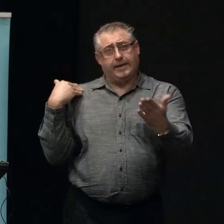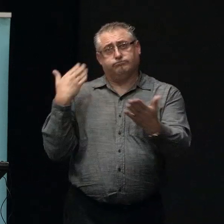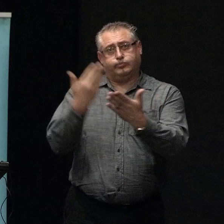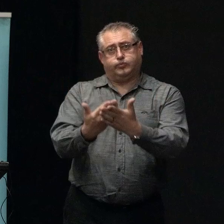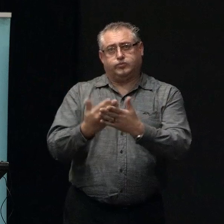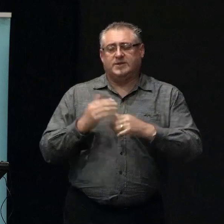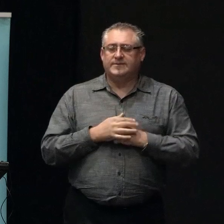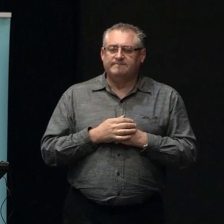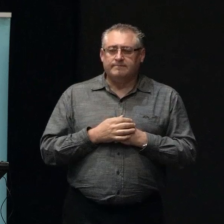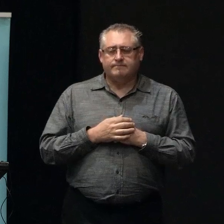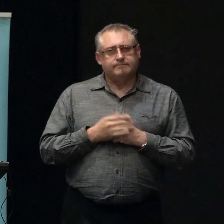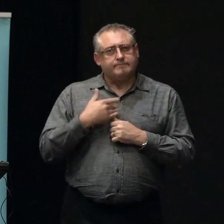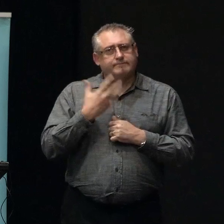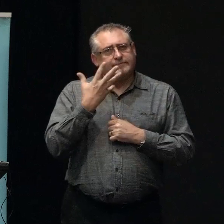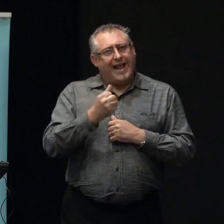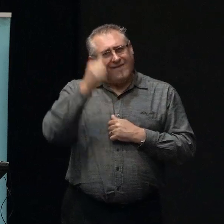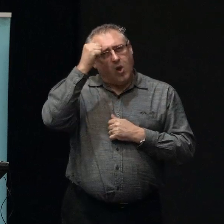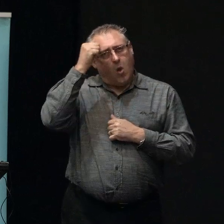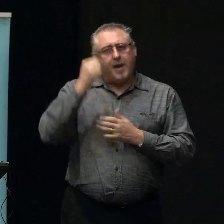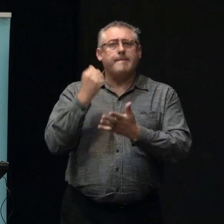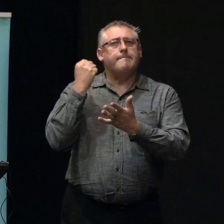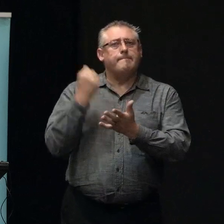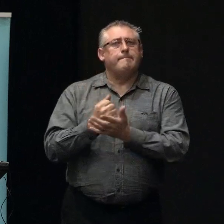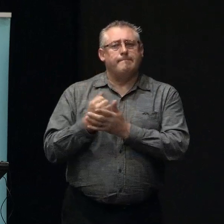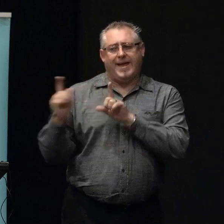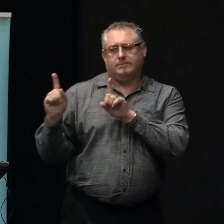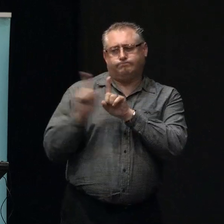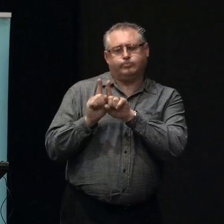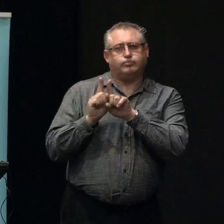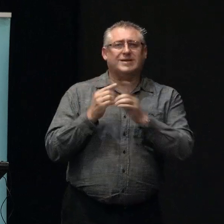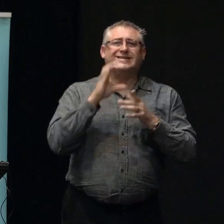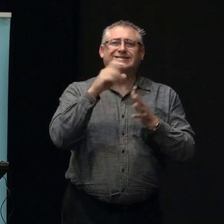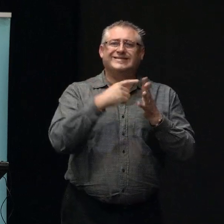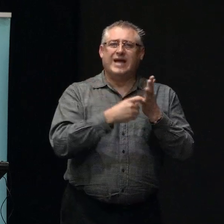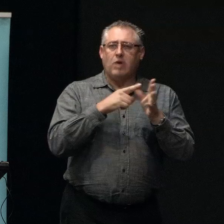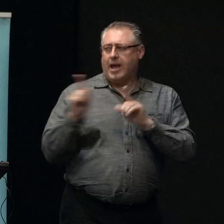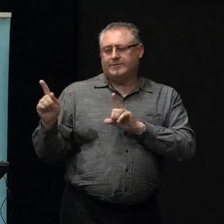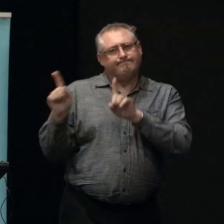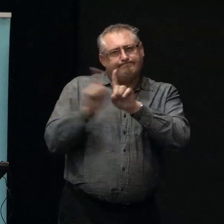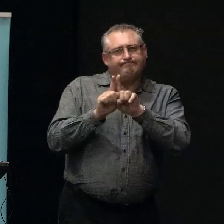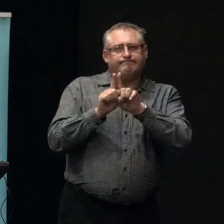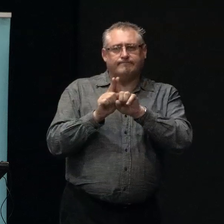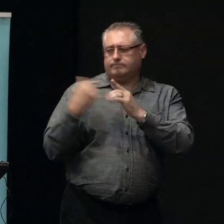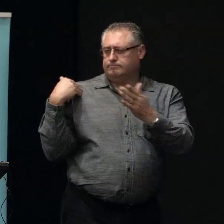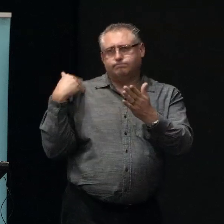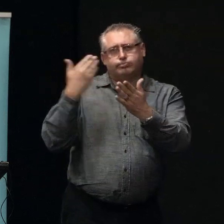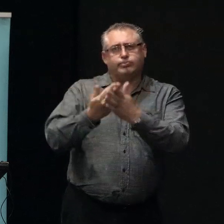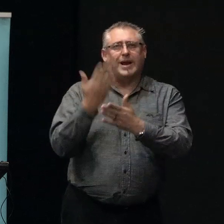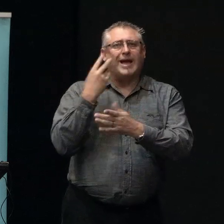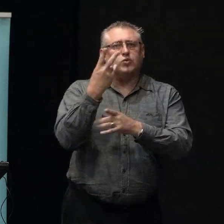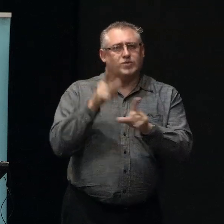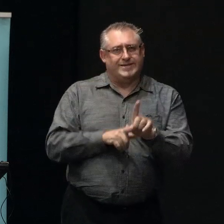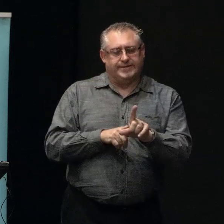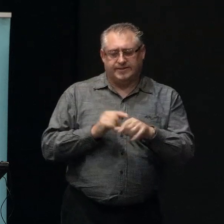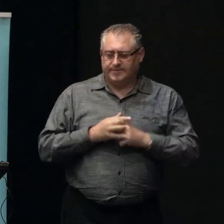We have known that the banks have stood right beside us at Sarah and elsewhere right through the last two years. And I was just